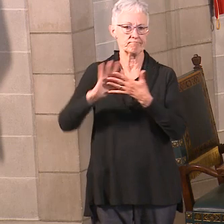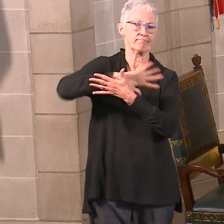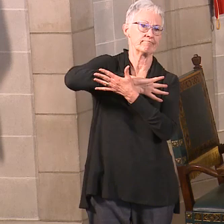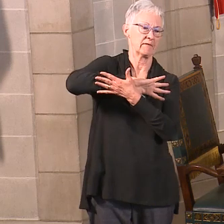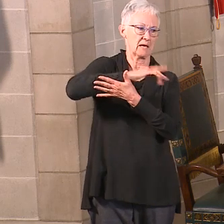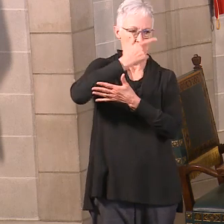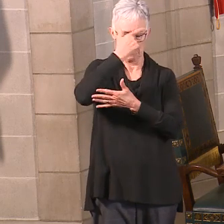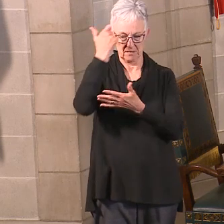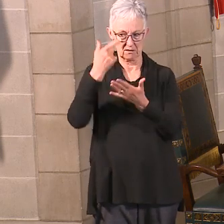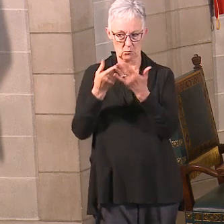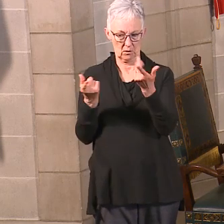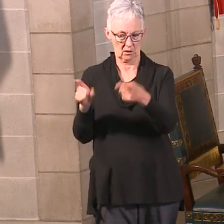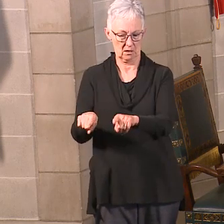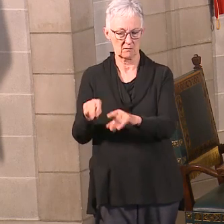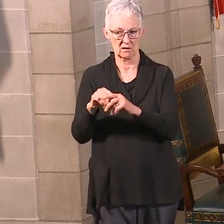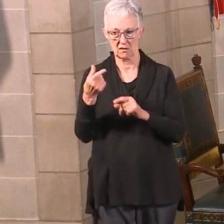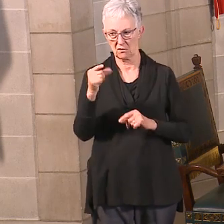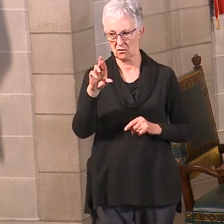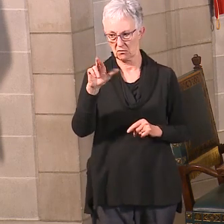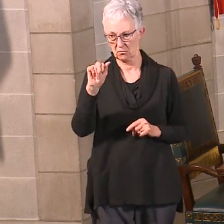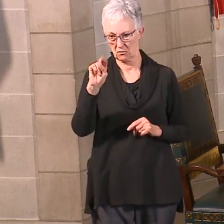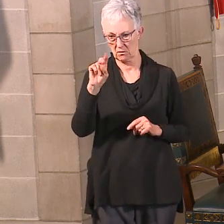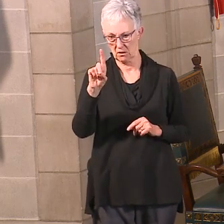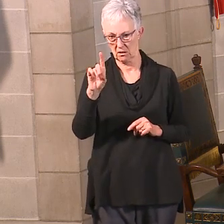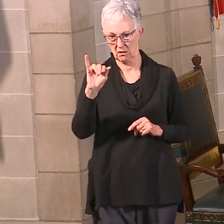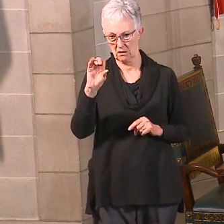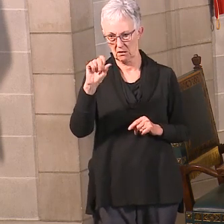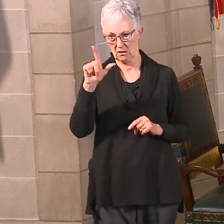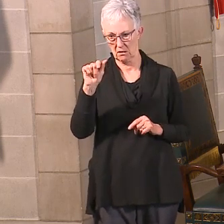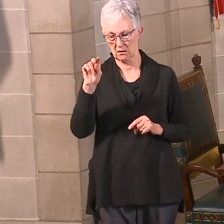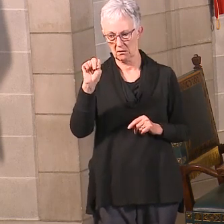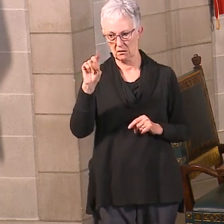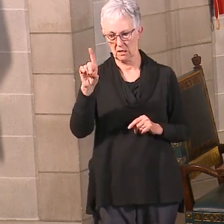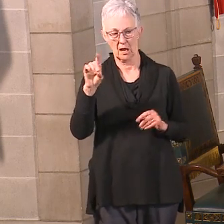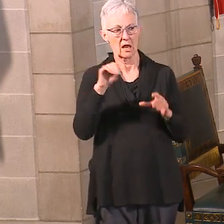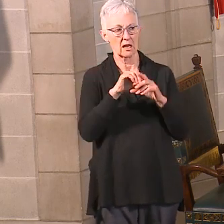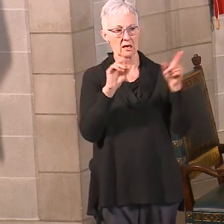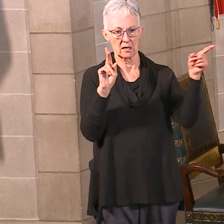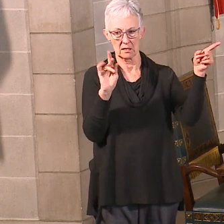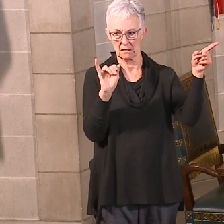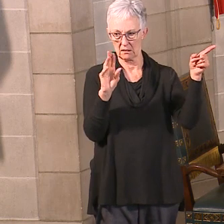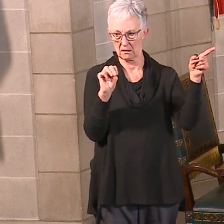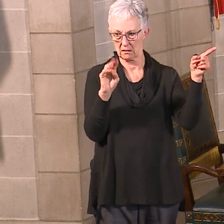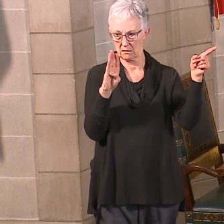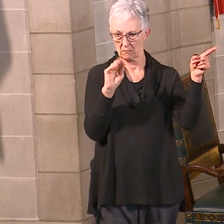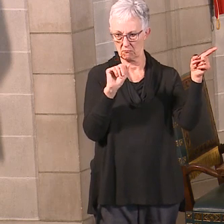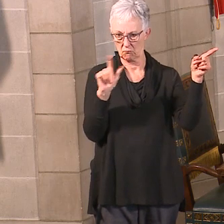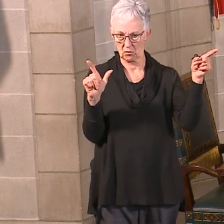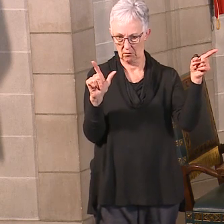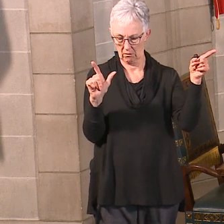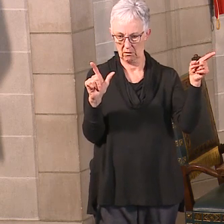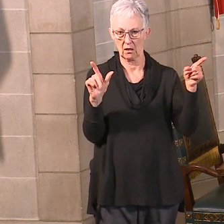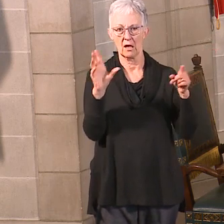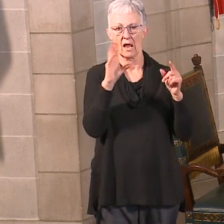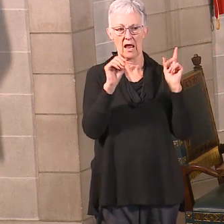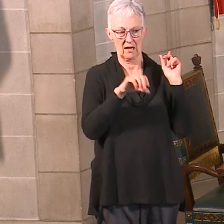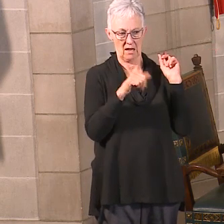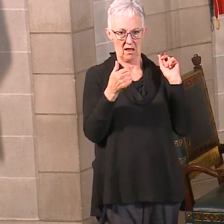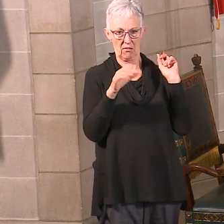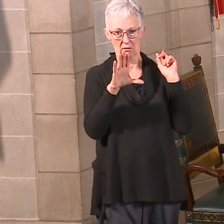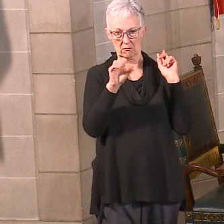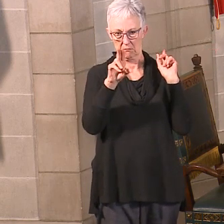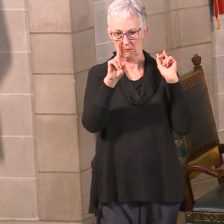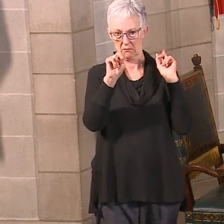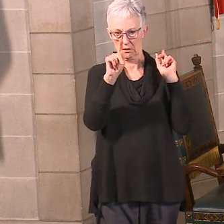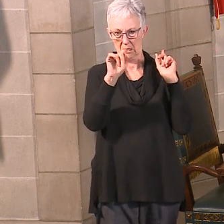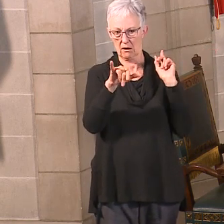Kimball that was, and actually we also had a number of cases in Custer County that tend to be really focused around assisted living facilities or nursing homes. And